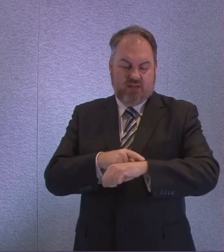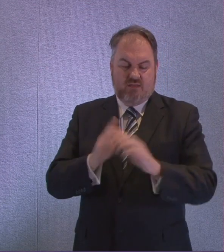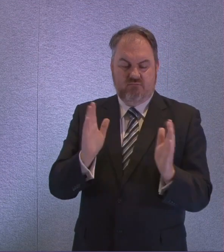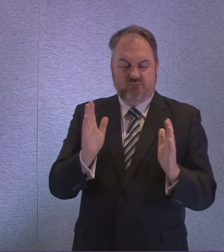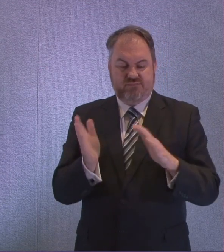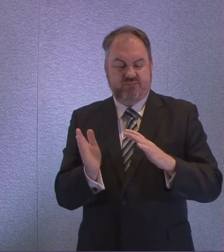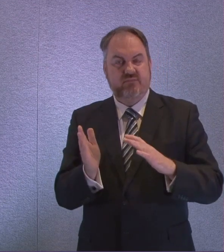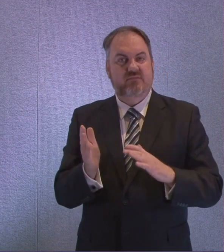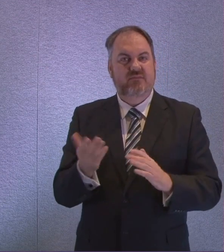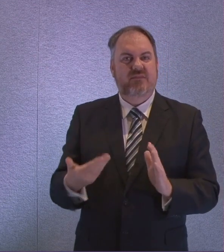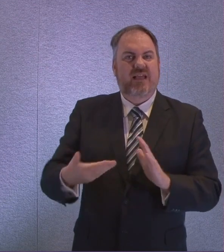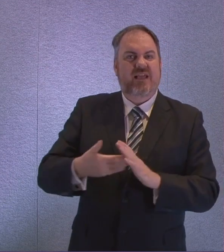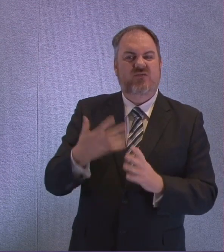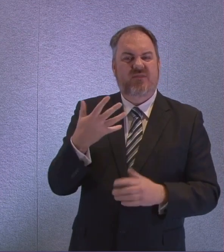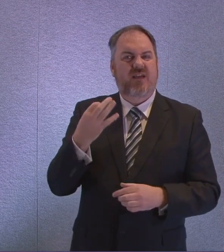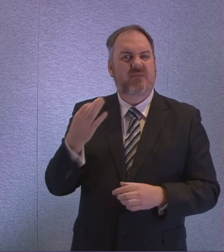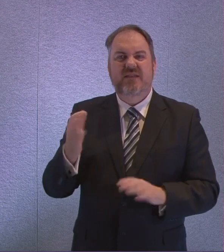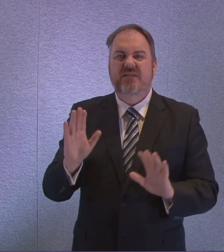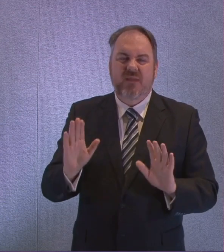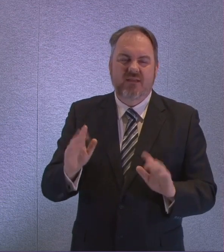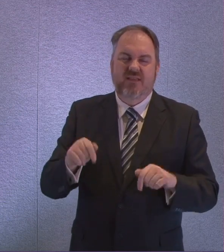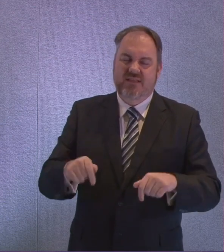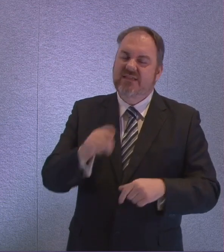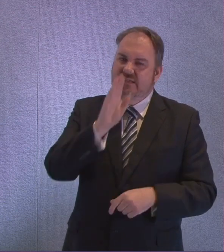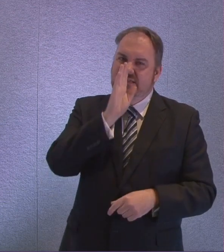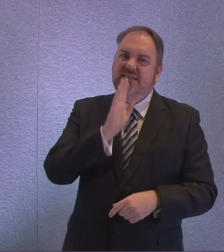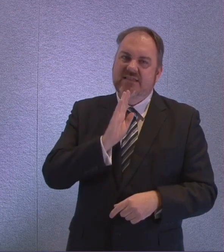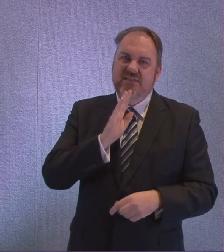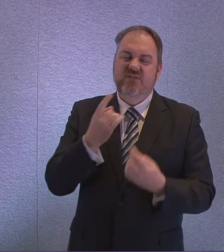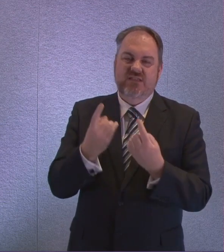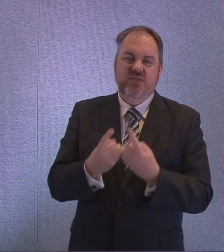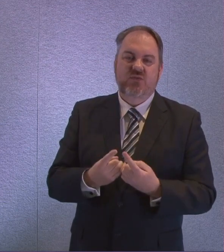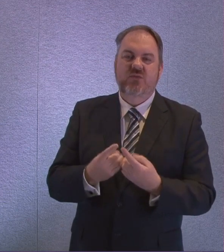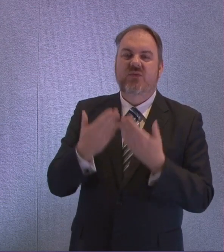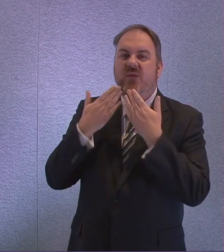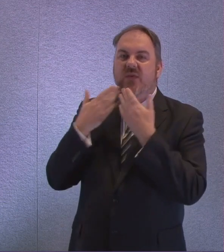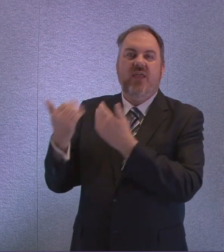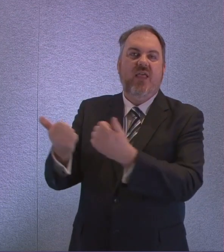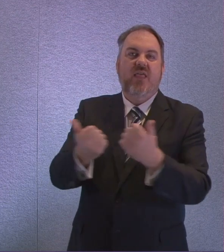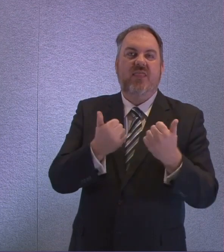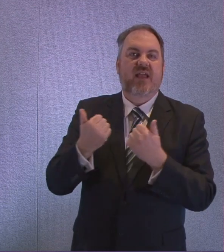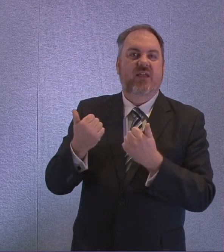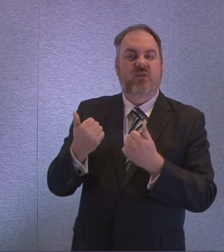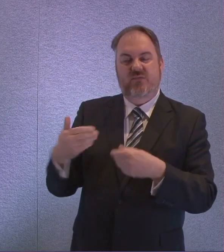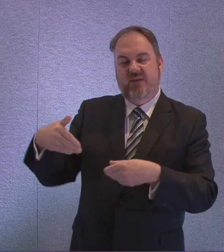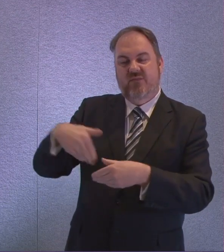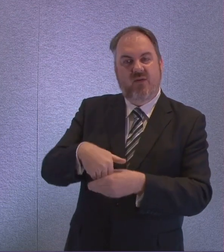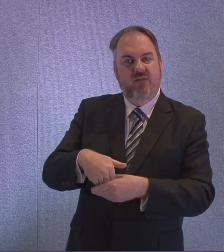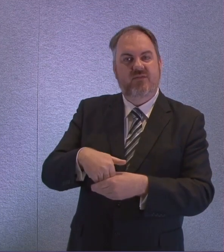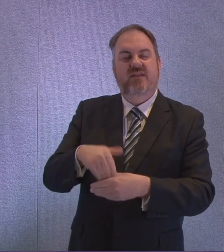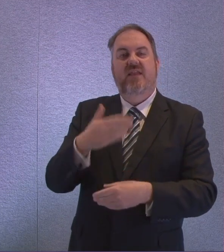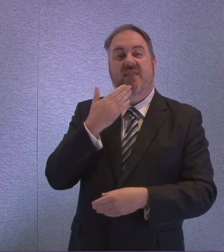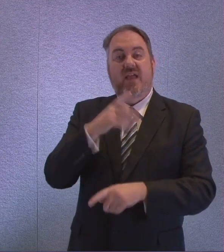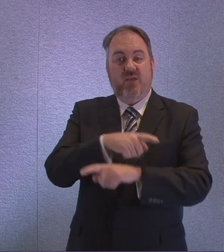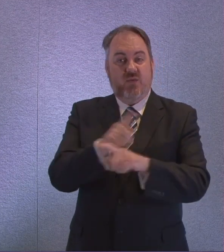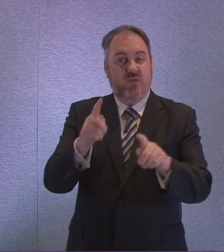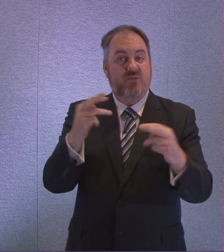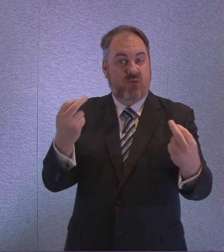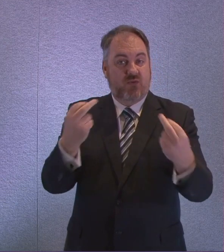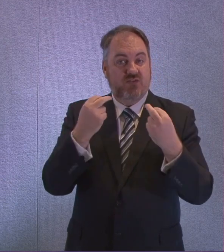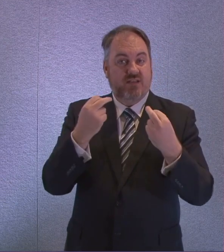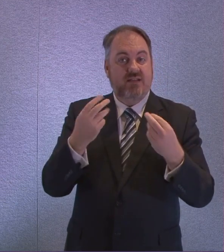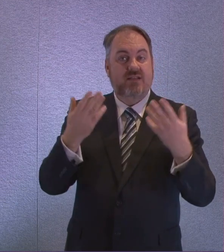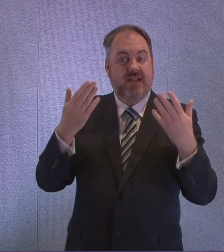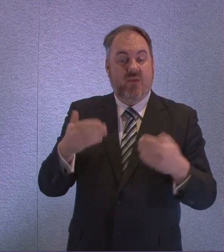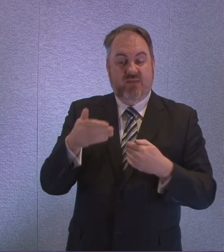but this is a serious matter it deserves serious consideration so thank you very much for participation thank you everybody else for watching that closes